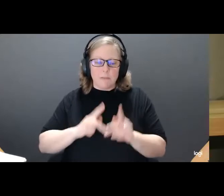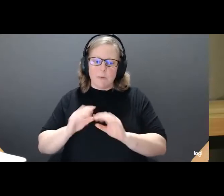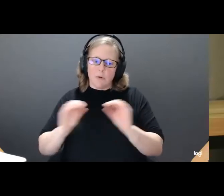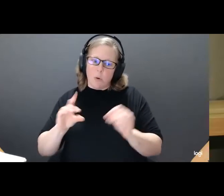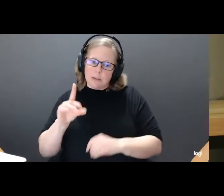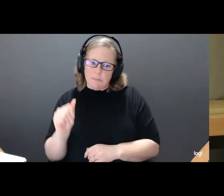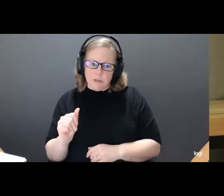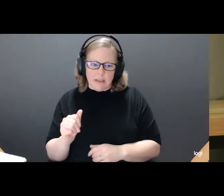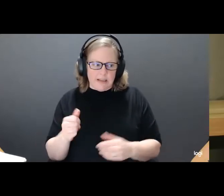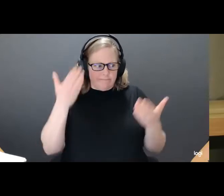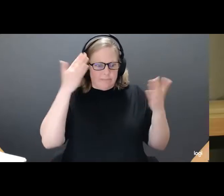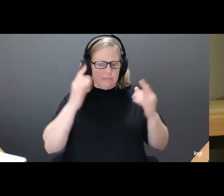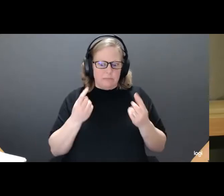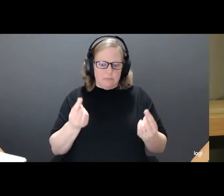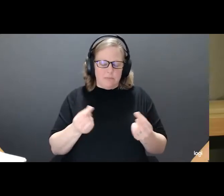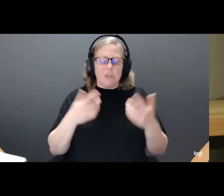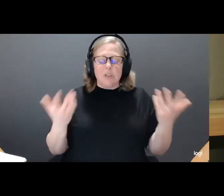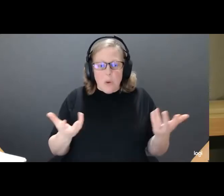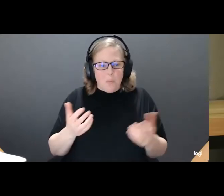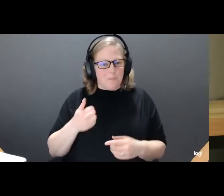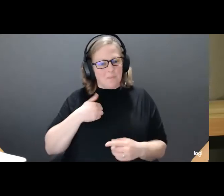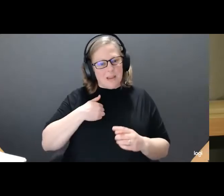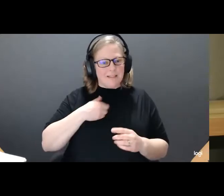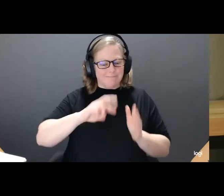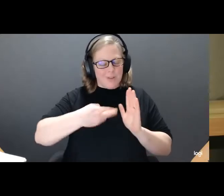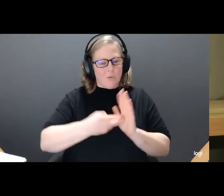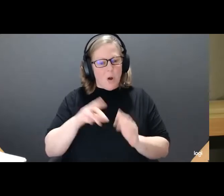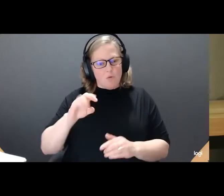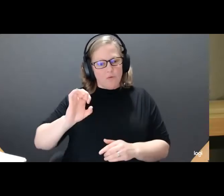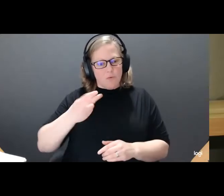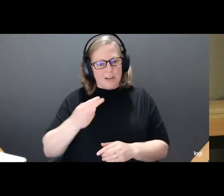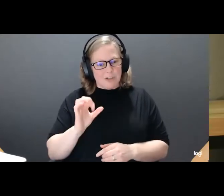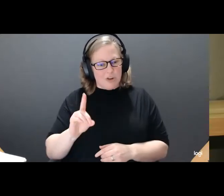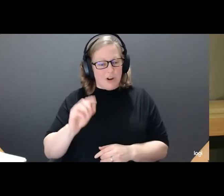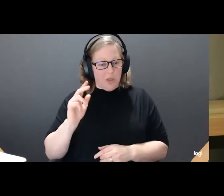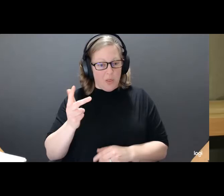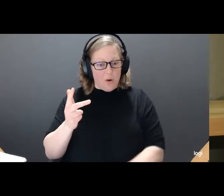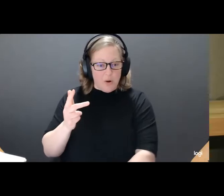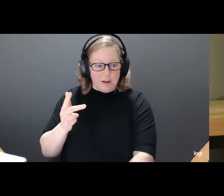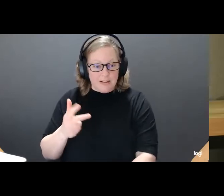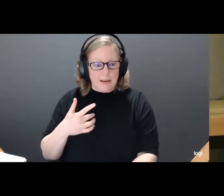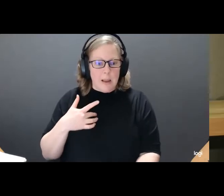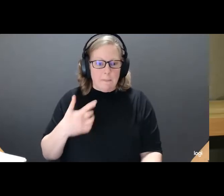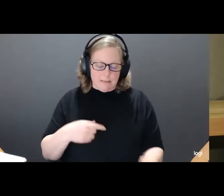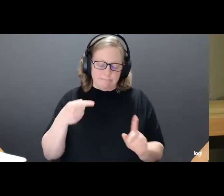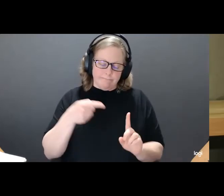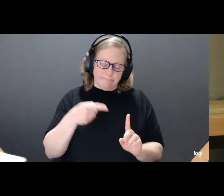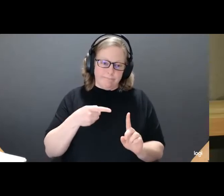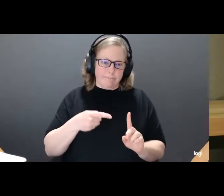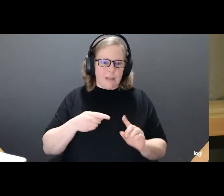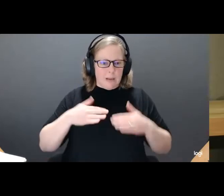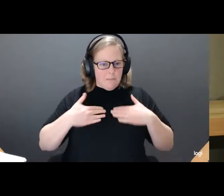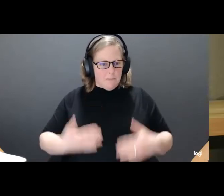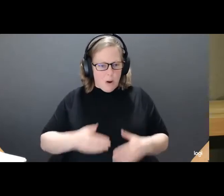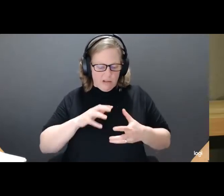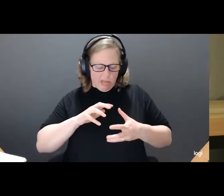Richard III. Richard III is usually understood to be a man whose twisted body is a reflection of his